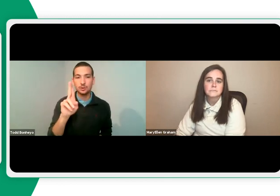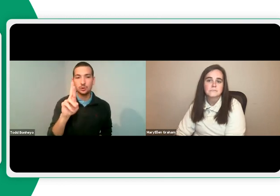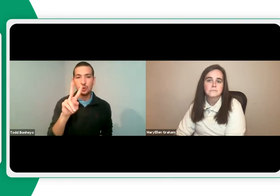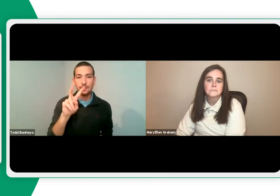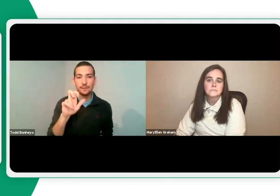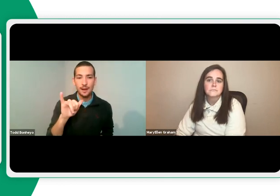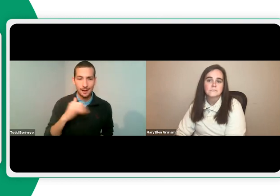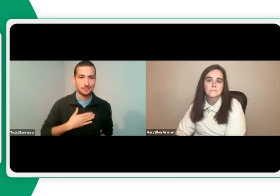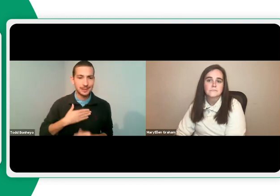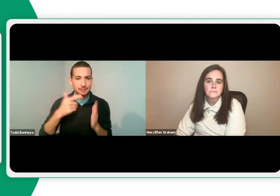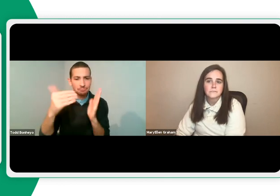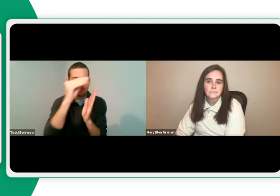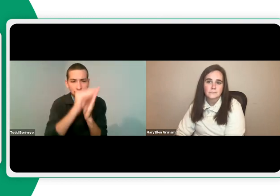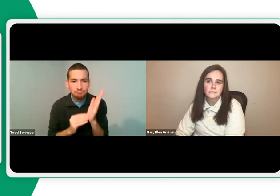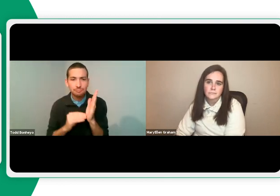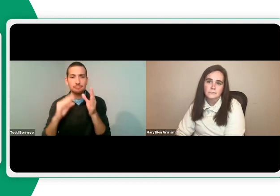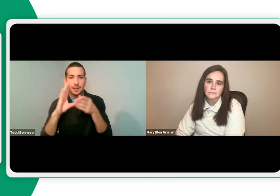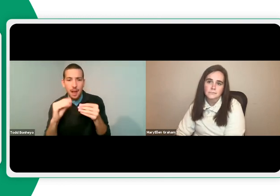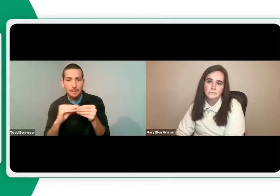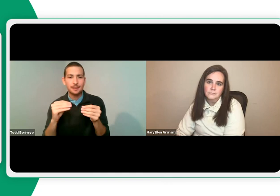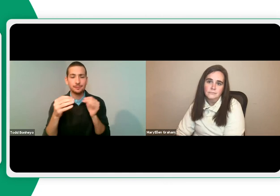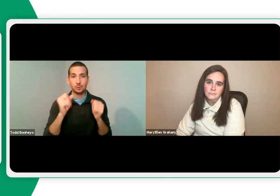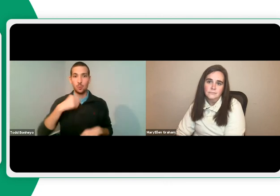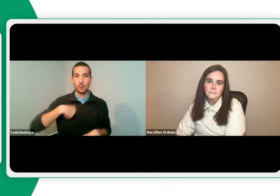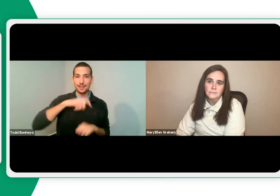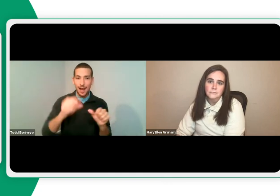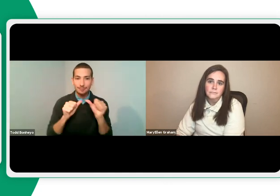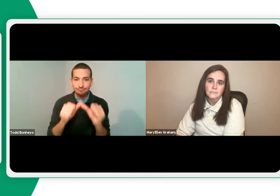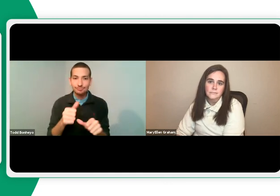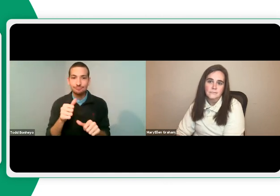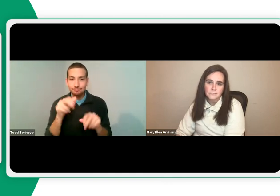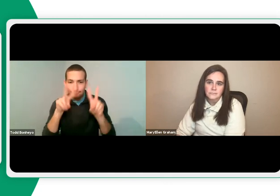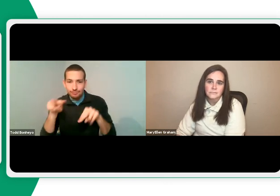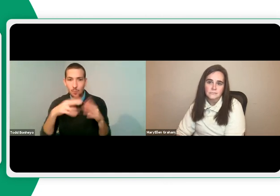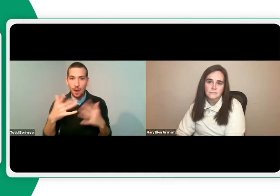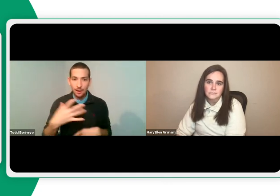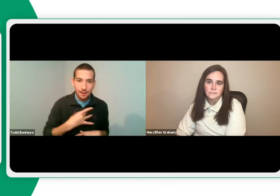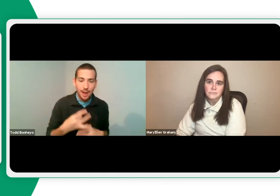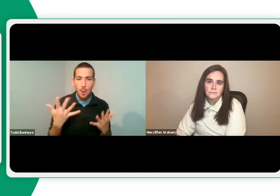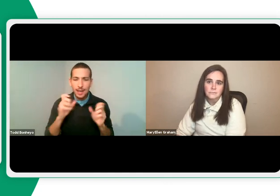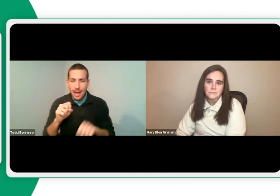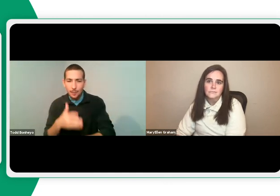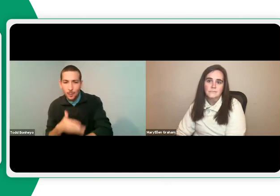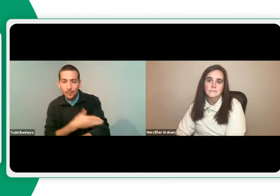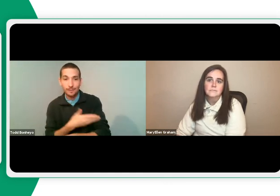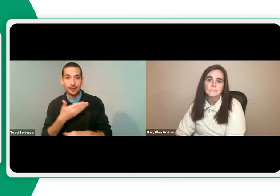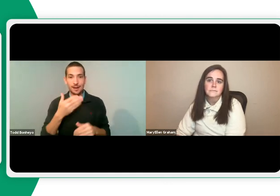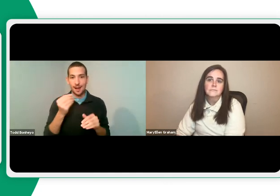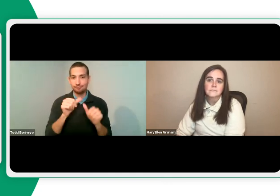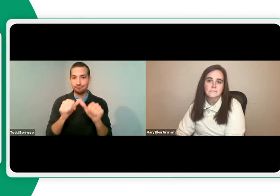email. With all the information and resources shared tonight, we will also include a survey. Please provide your feedback. Let